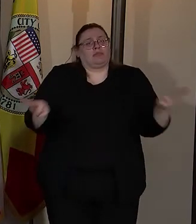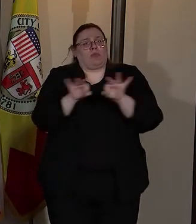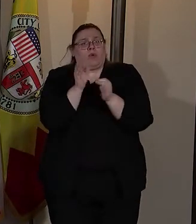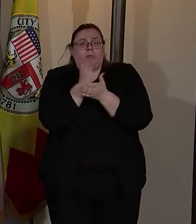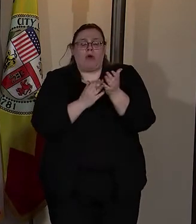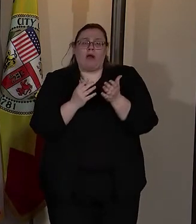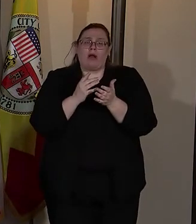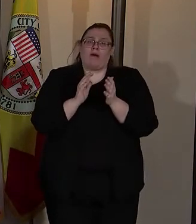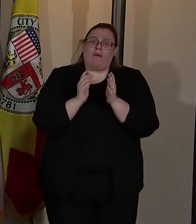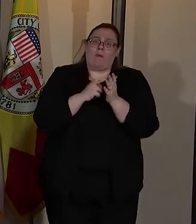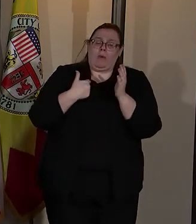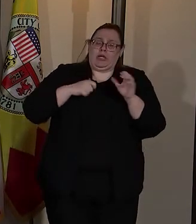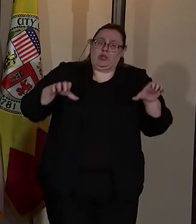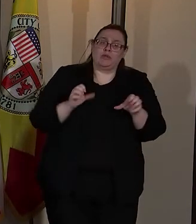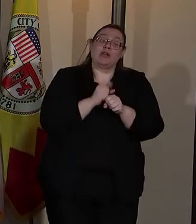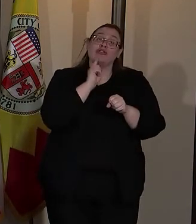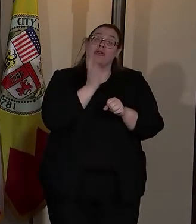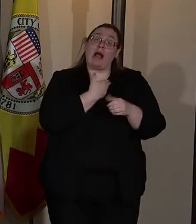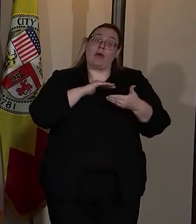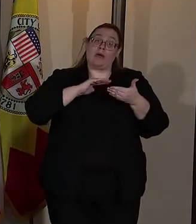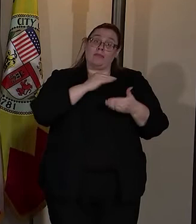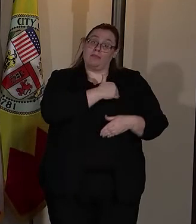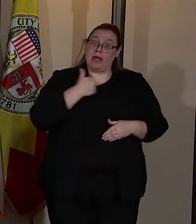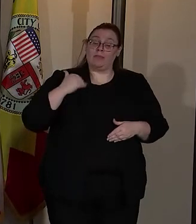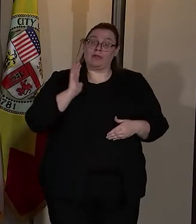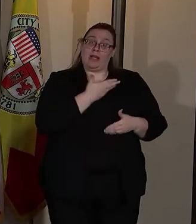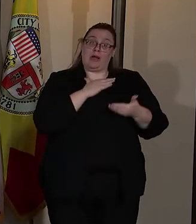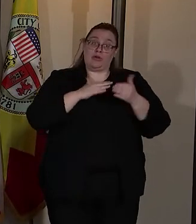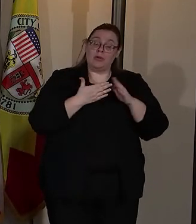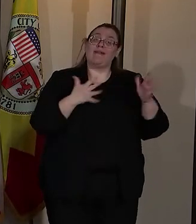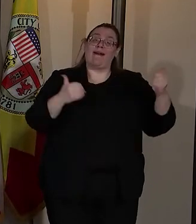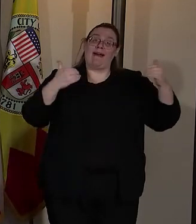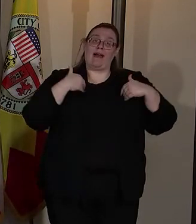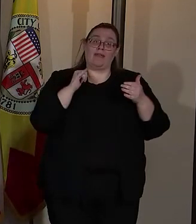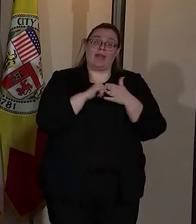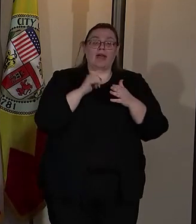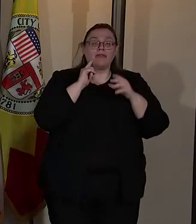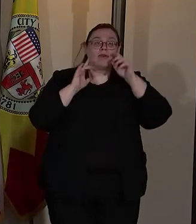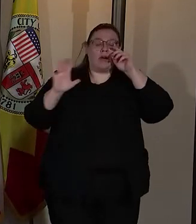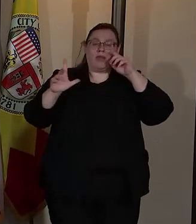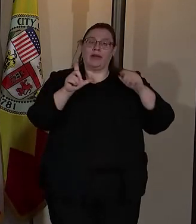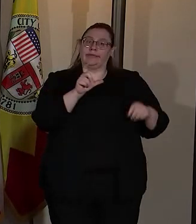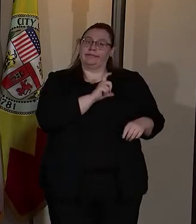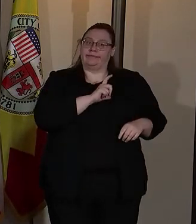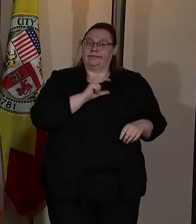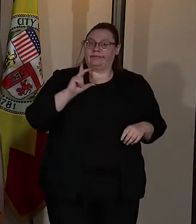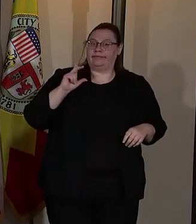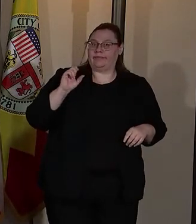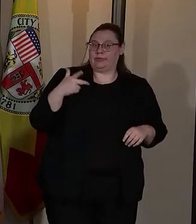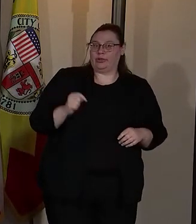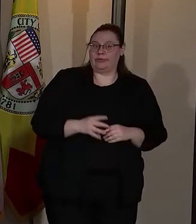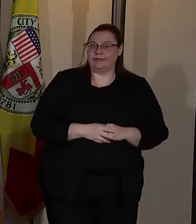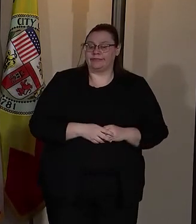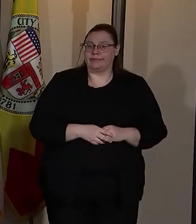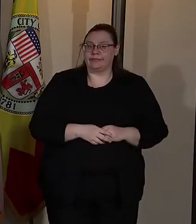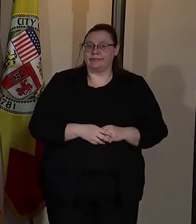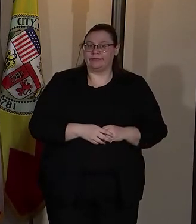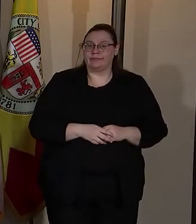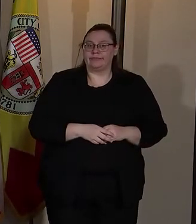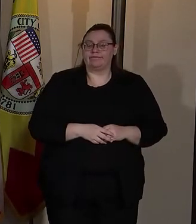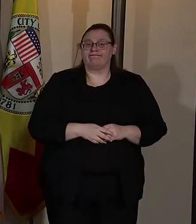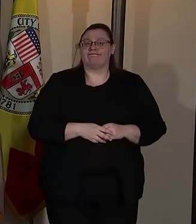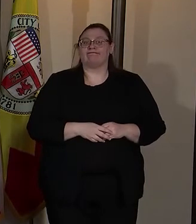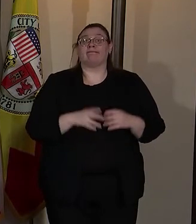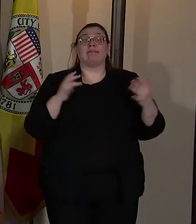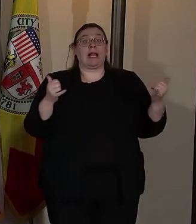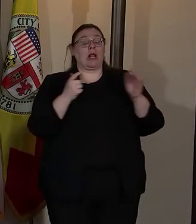need to make sure that members of our community have when it comes to their Los Angeles Police Department. We find ourselves